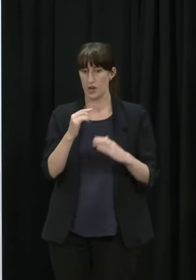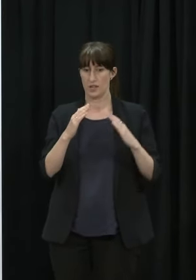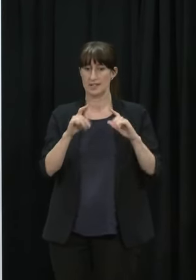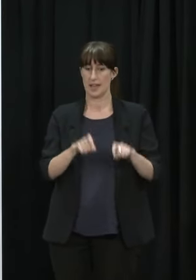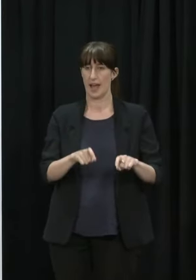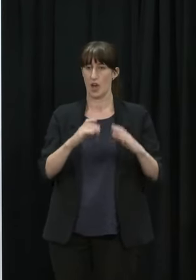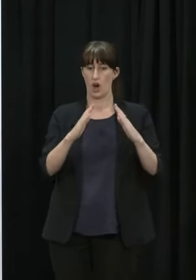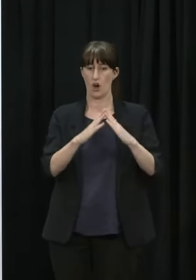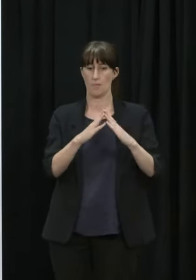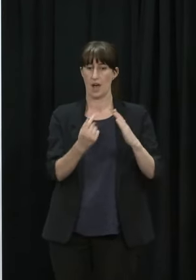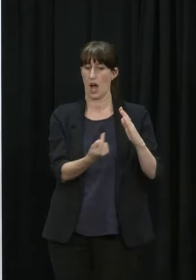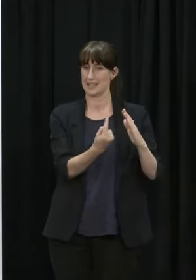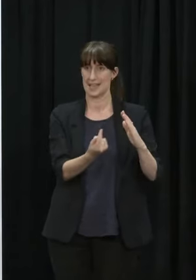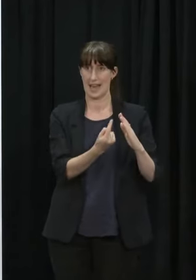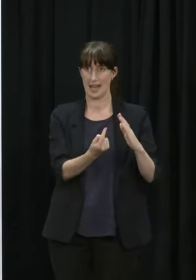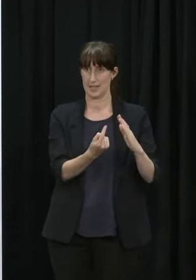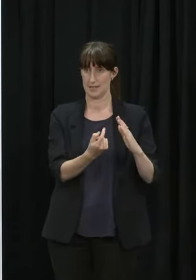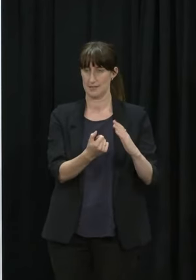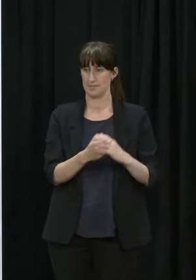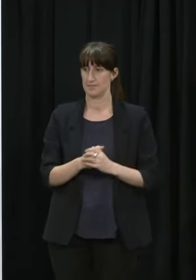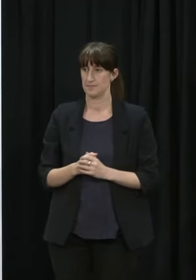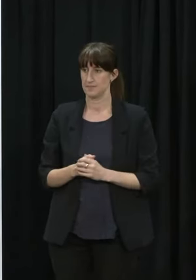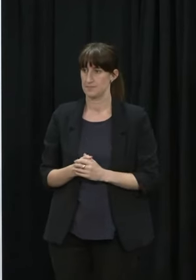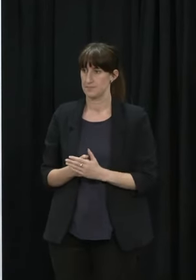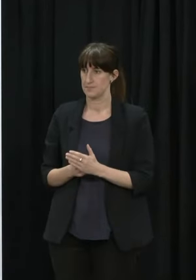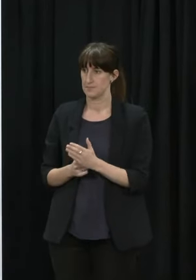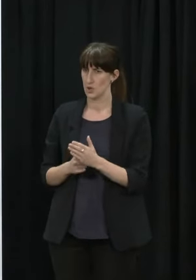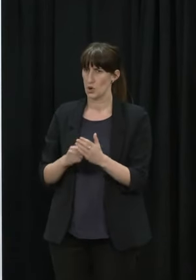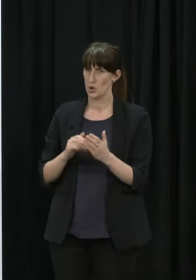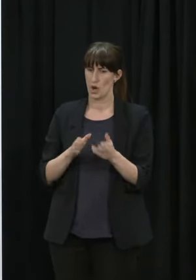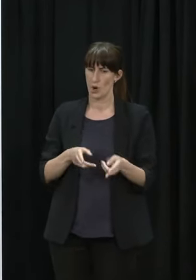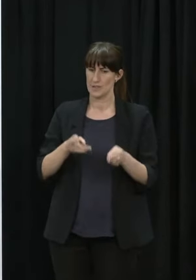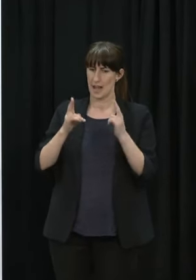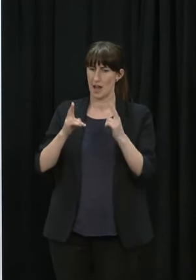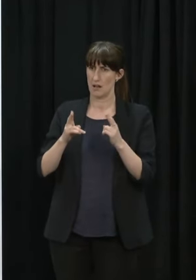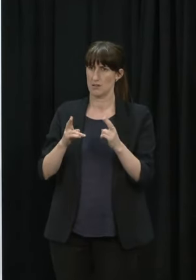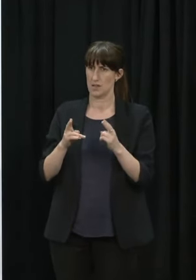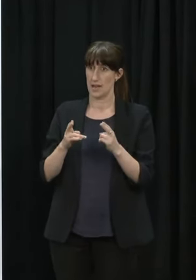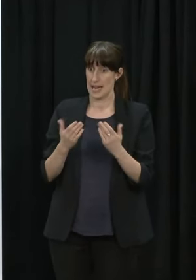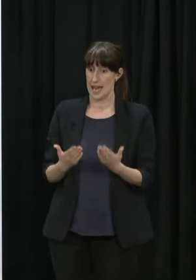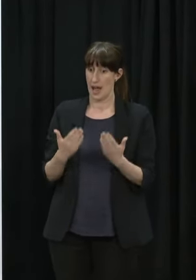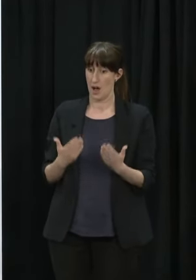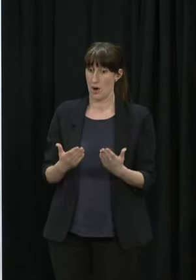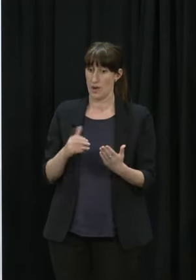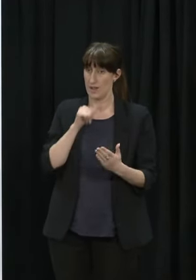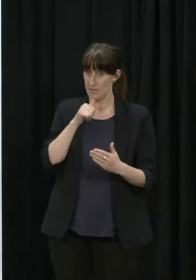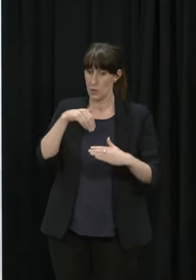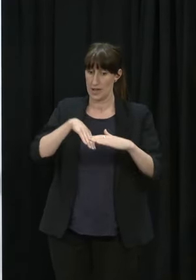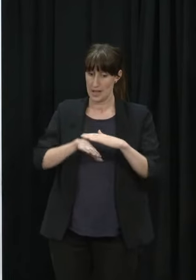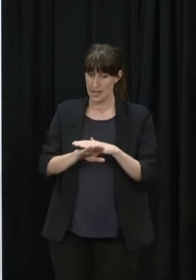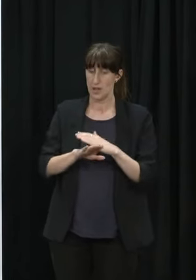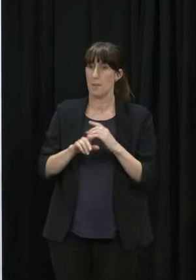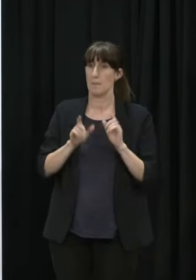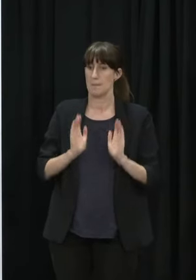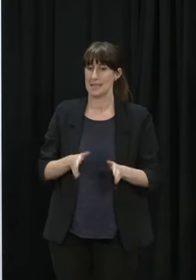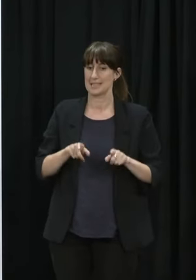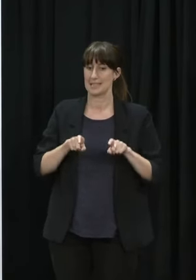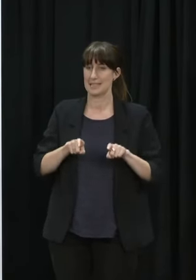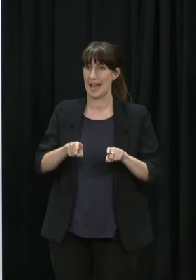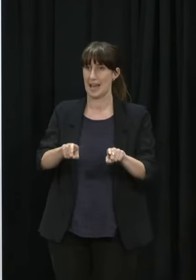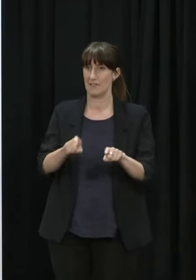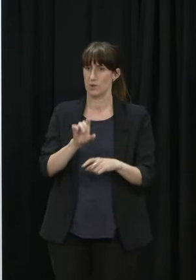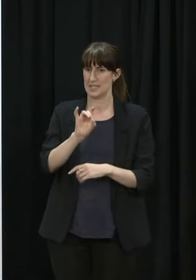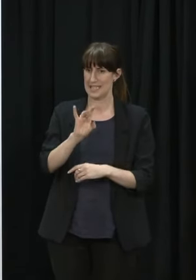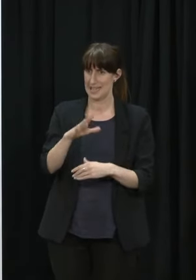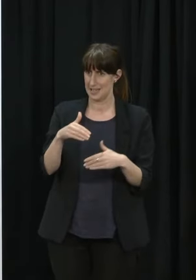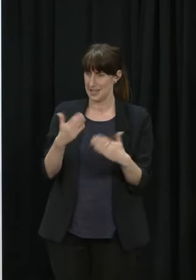change the MIQ for 7 to 10 days when is that going into effect the people in MIQ now are to have their stays it will be